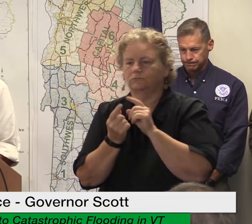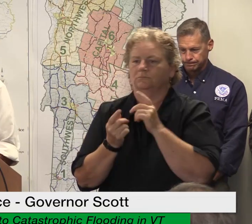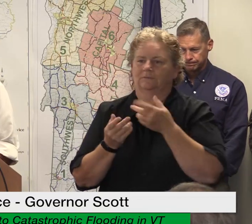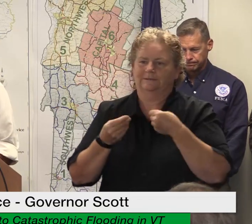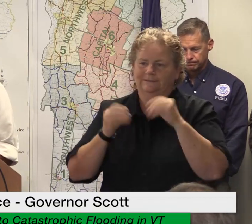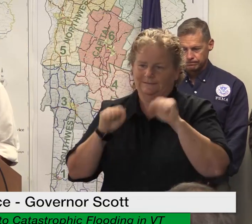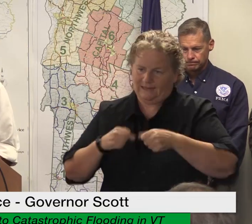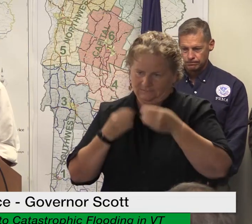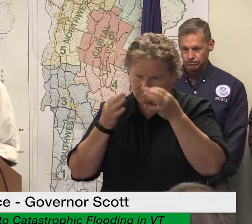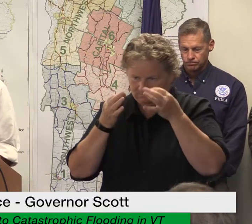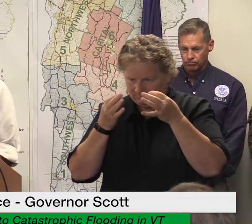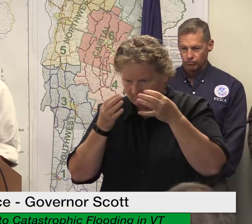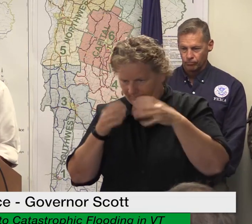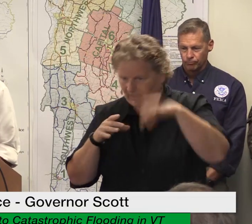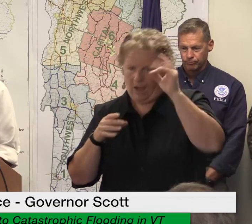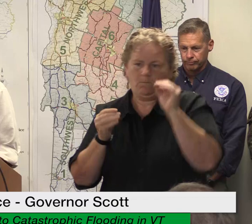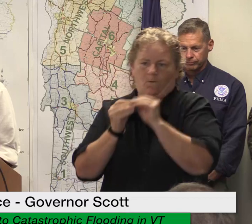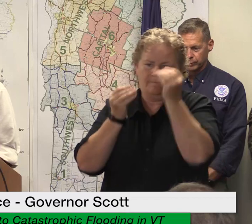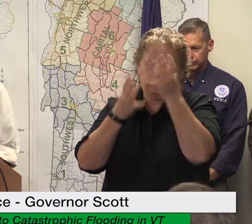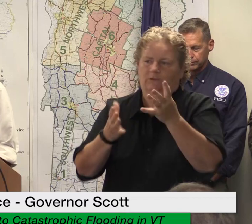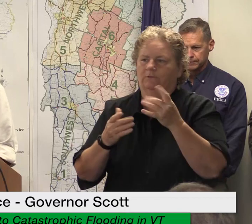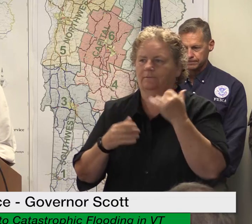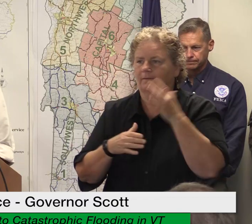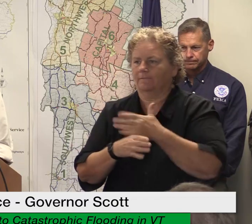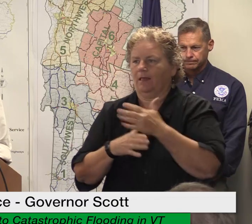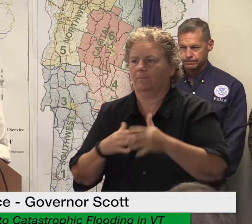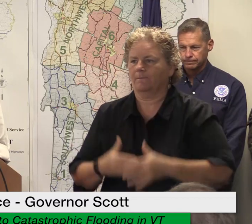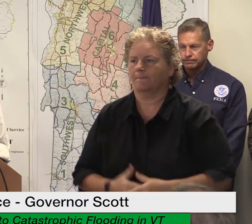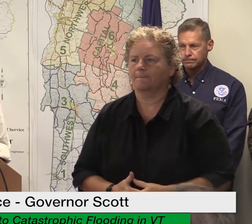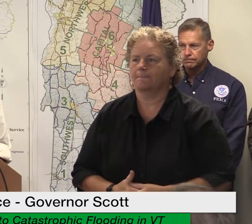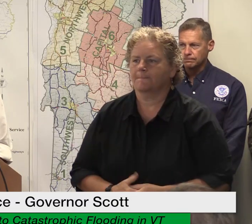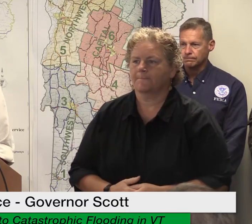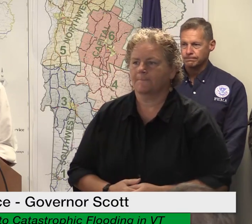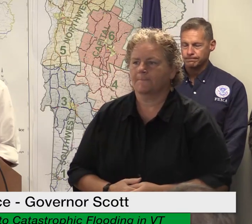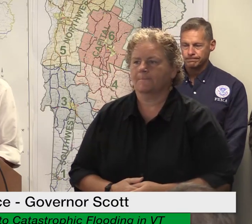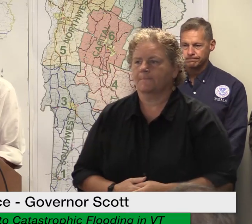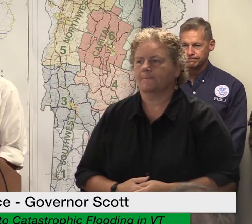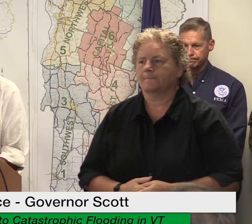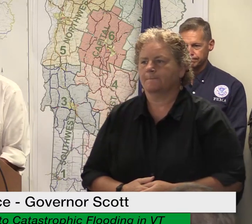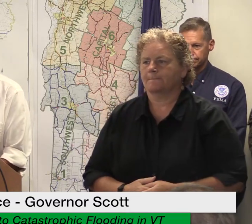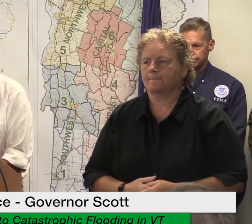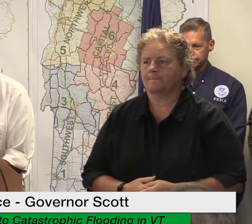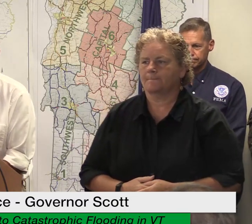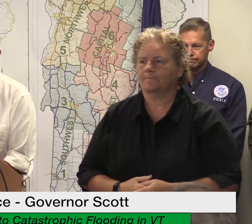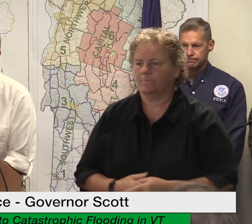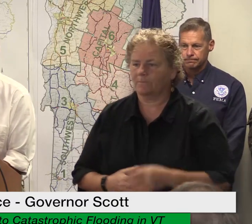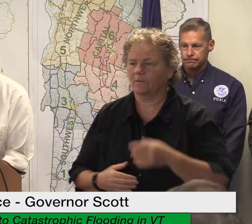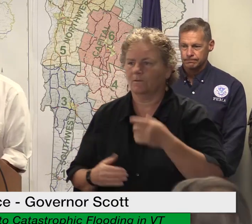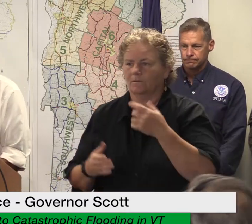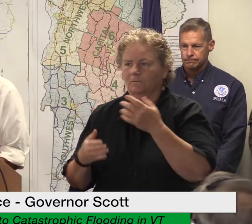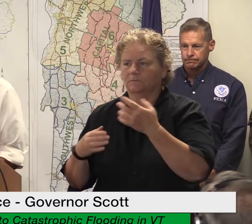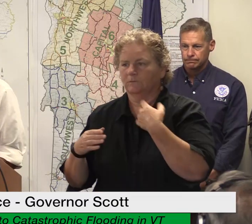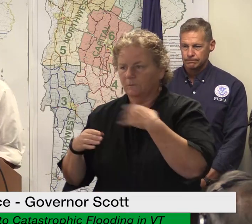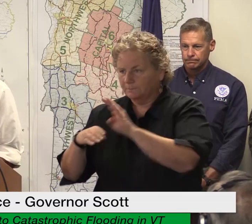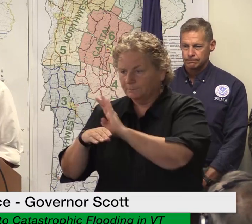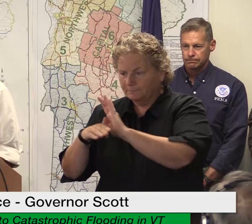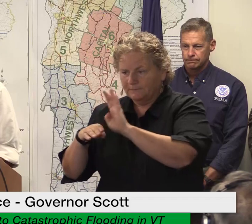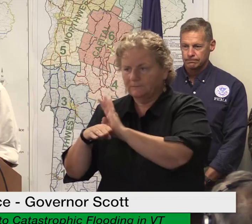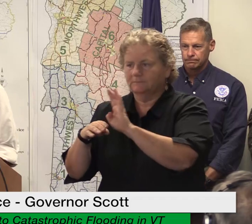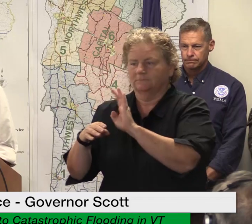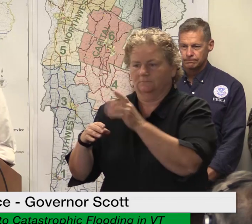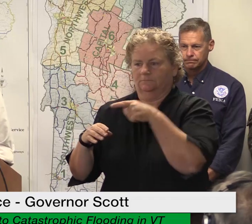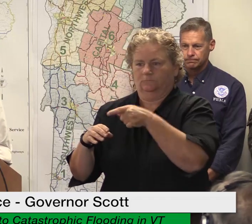grids goods and services that are critical to serve Vermonters and fully recover so we've got to do something